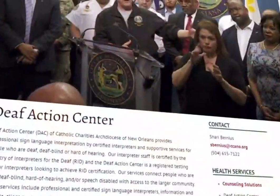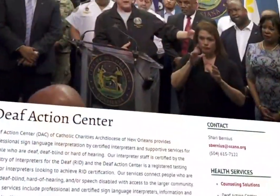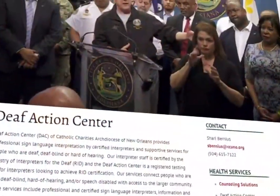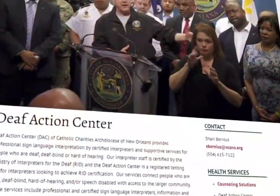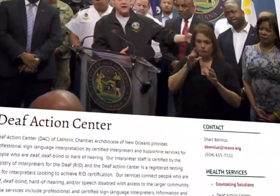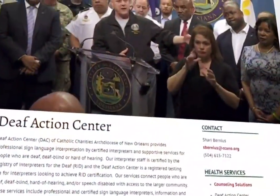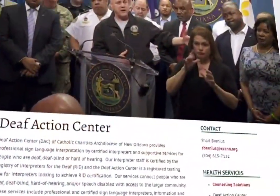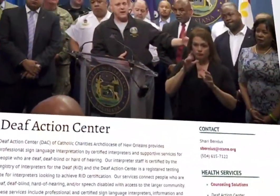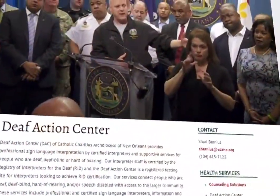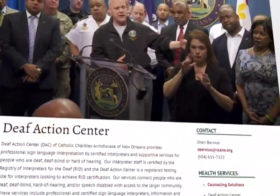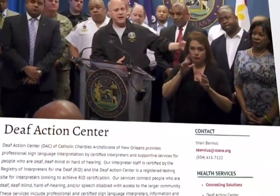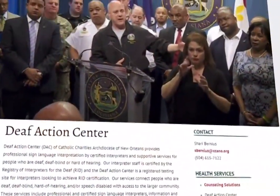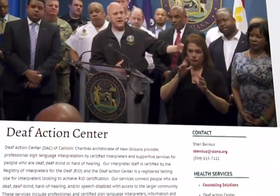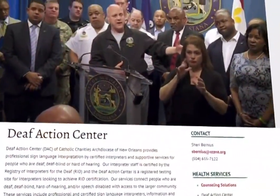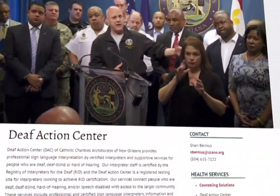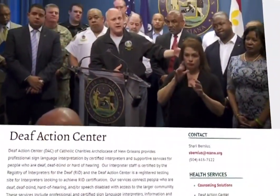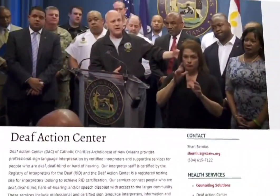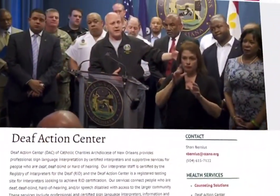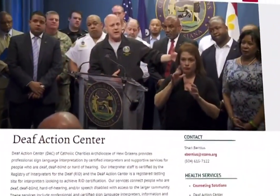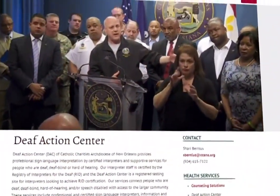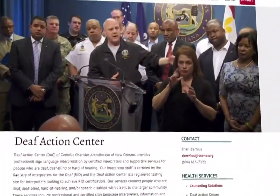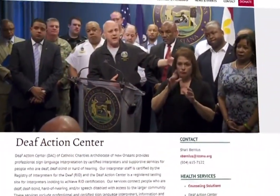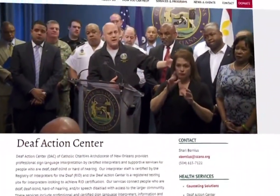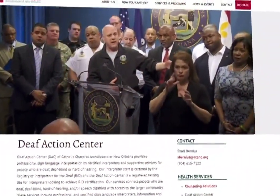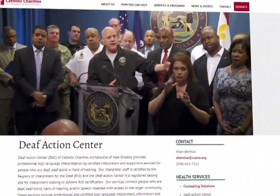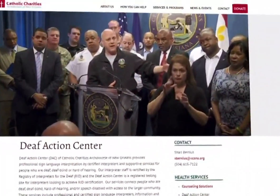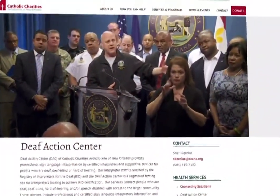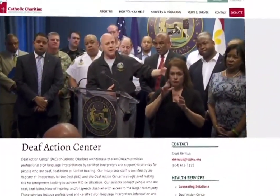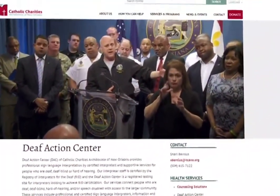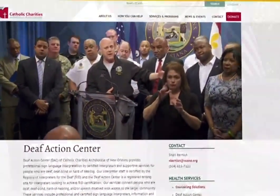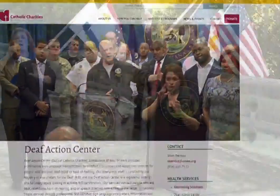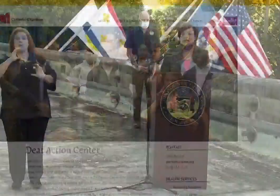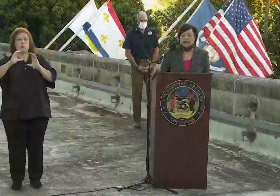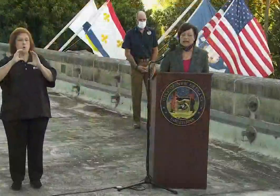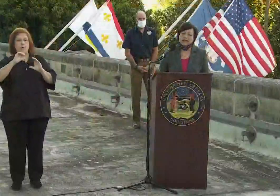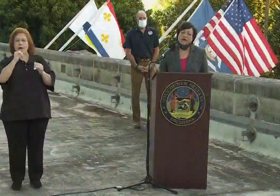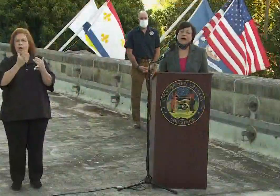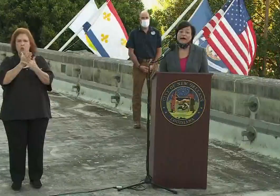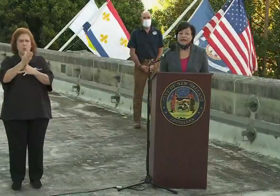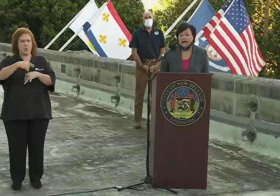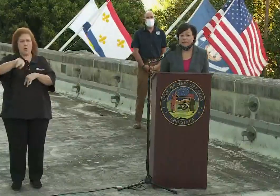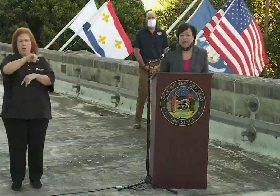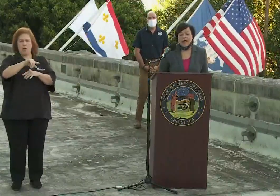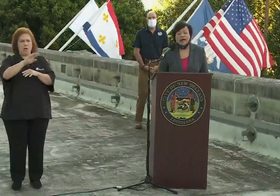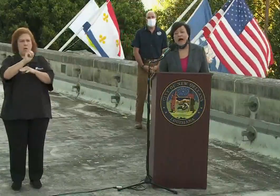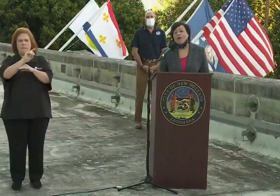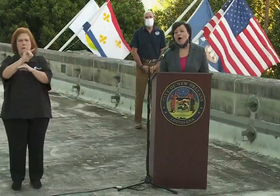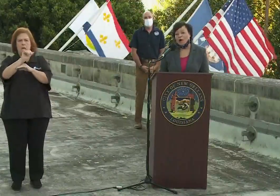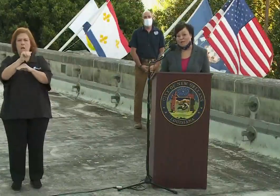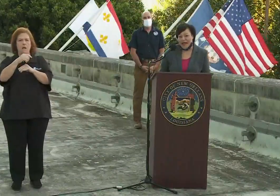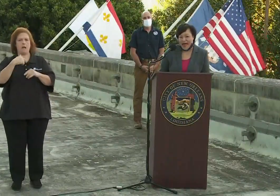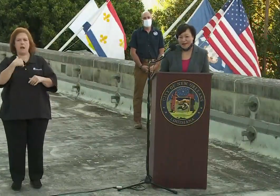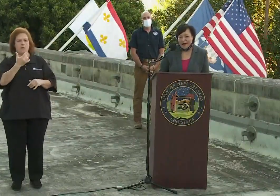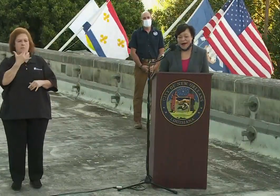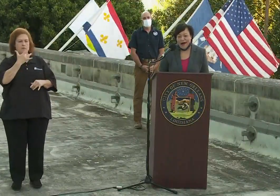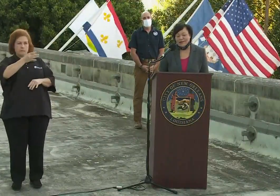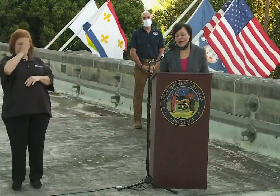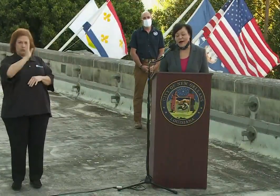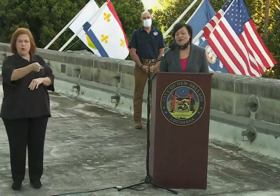administrator of the Deaf Action Center a program of Catholic Charities she's been signing professionally for 41 years. It's the people I grew up with